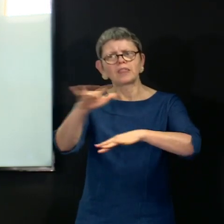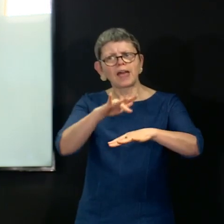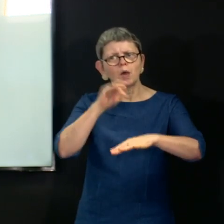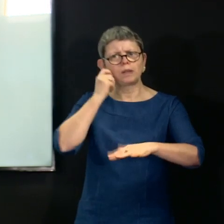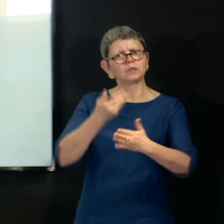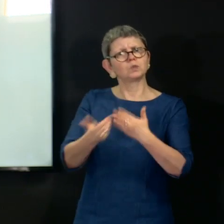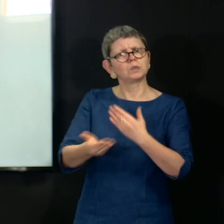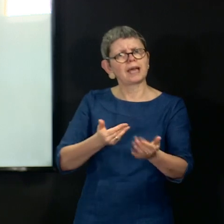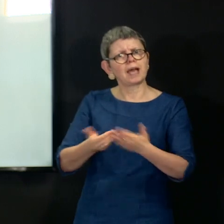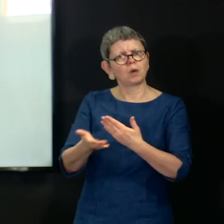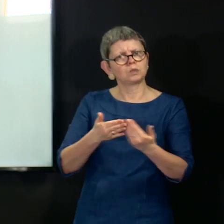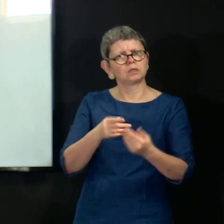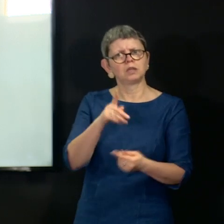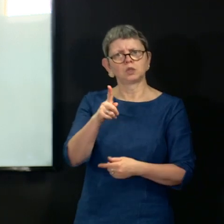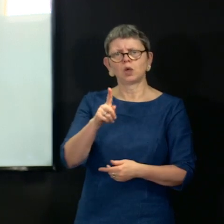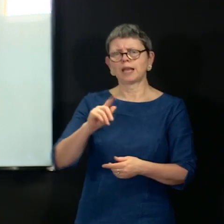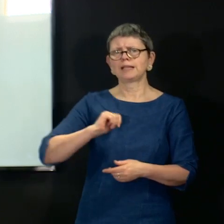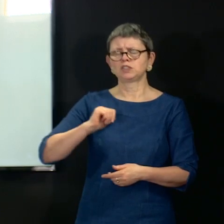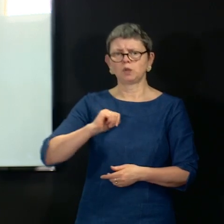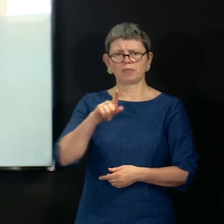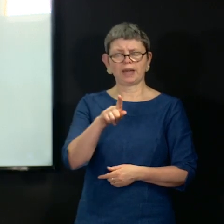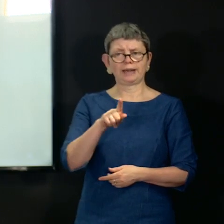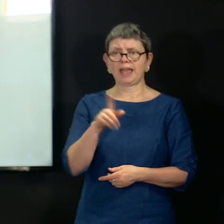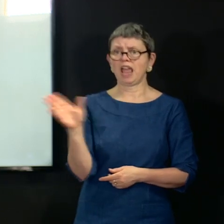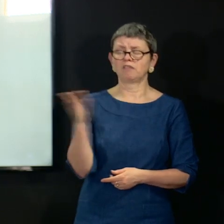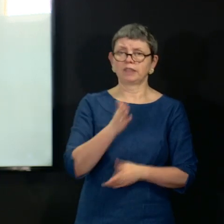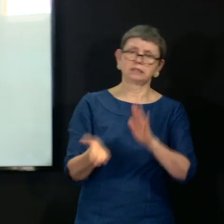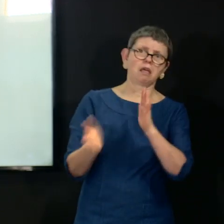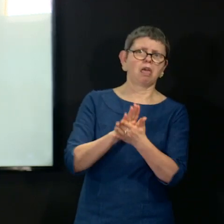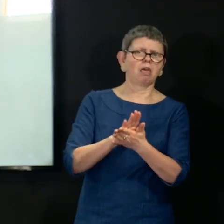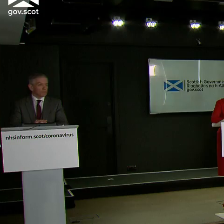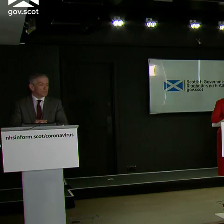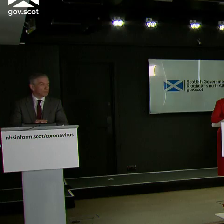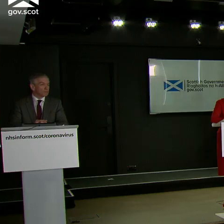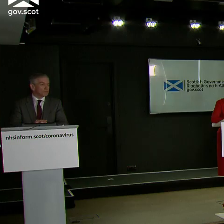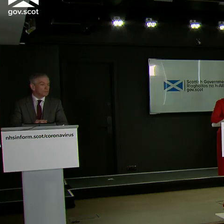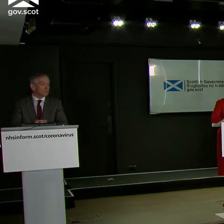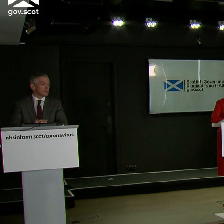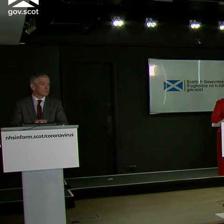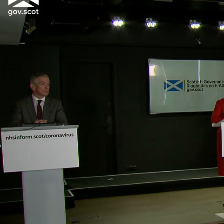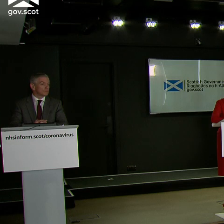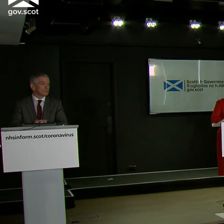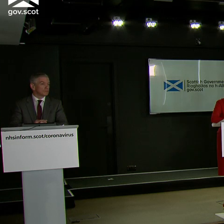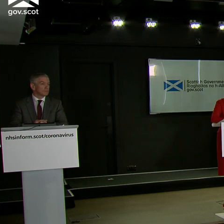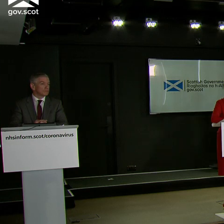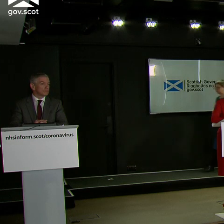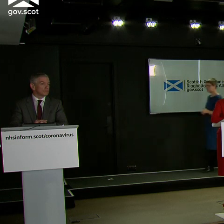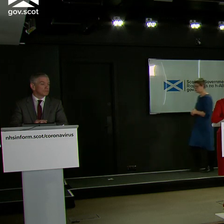assume that the glitch means that none of the system is working. is working. Thank you. Neil Perrin from PA.